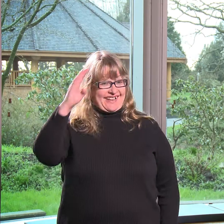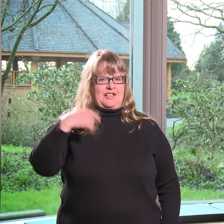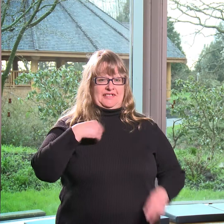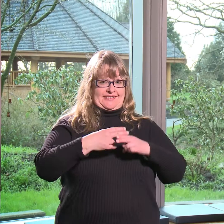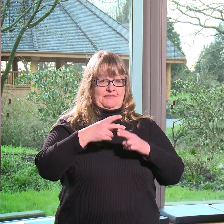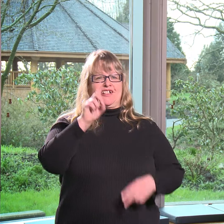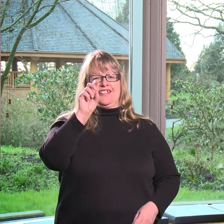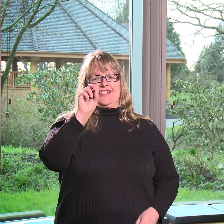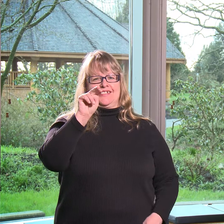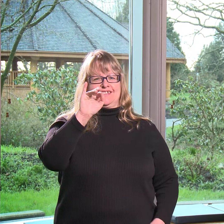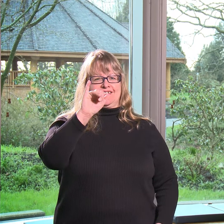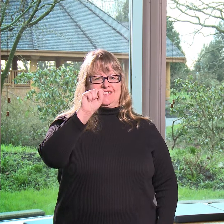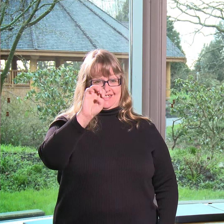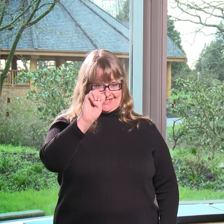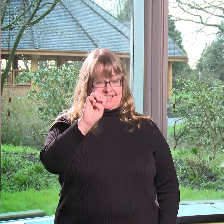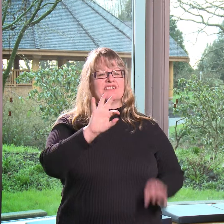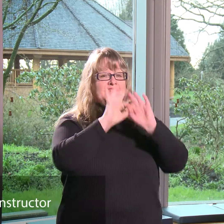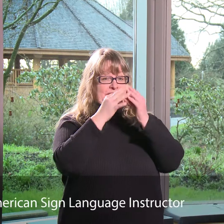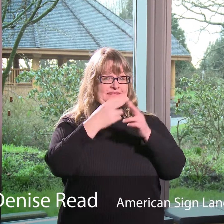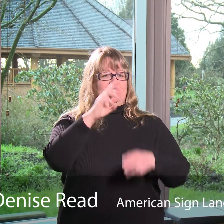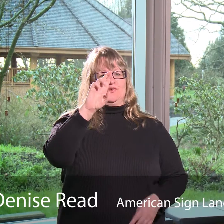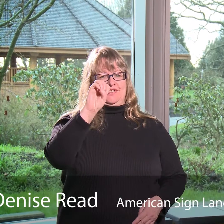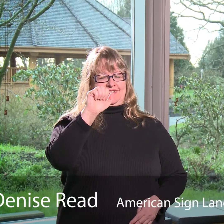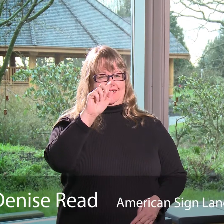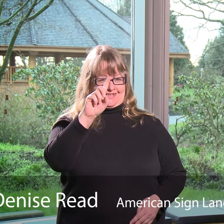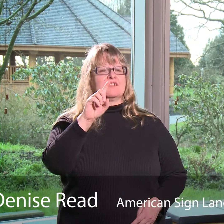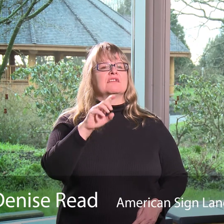Hi there. My name is Denise. My family name is Reed.